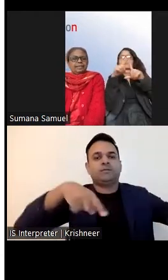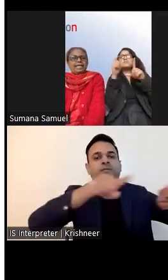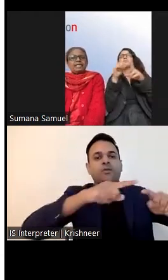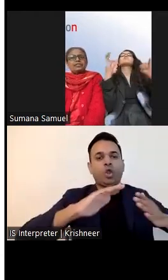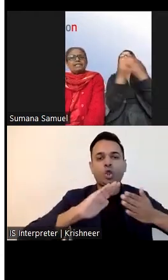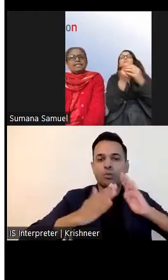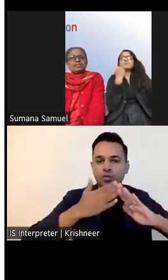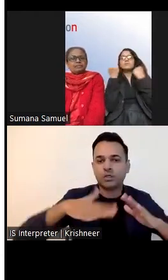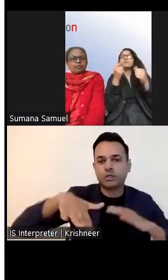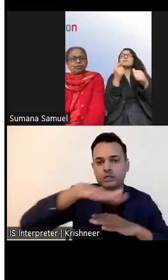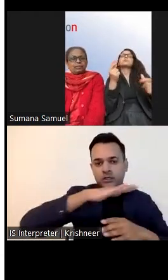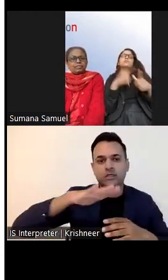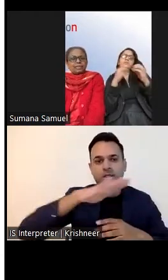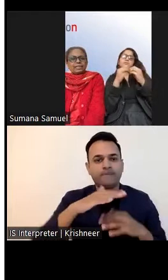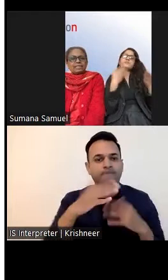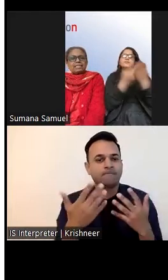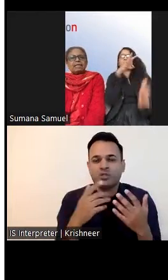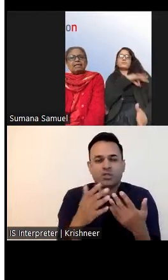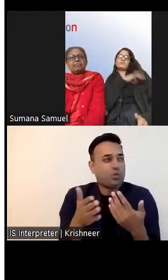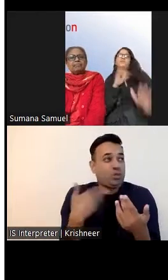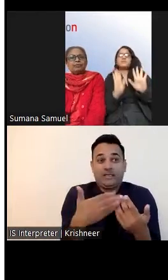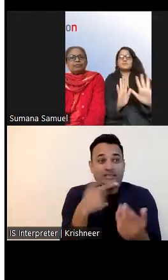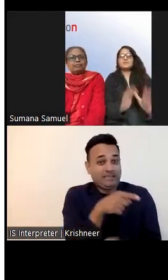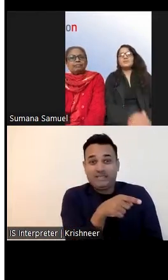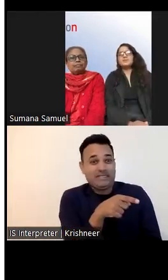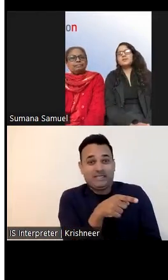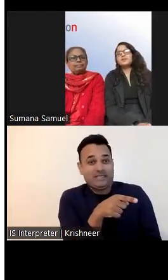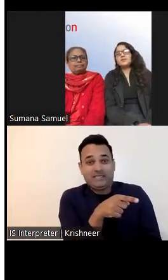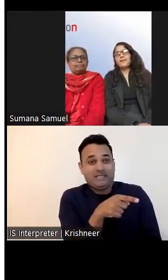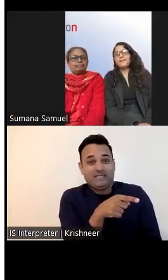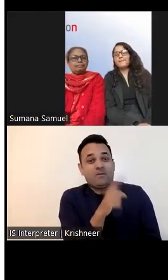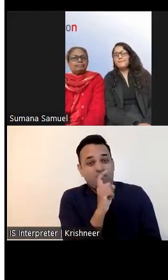Take advantage of the opportunities that come before you.